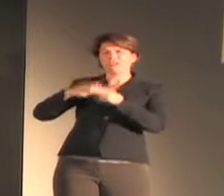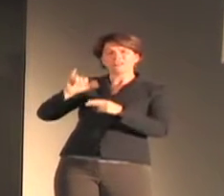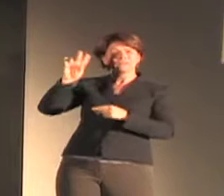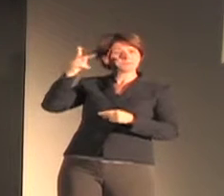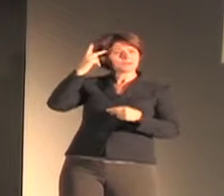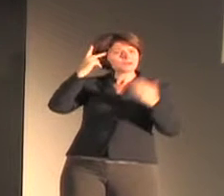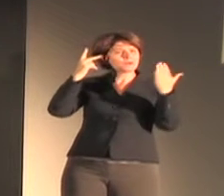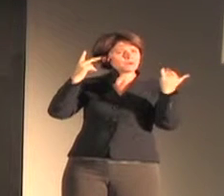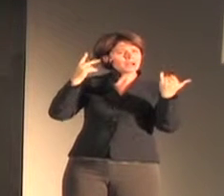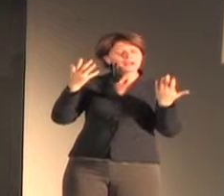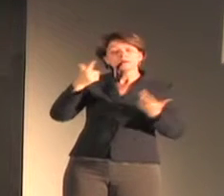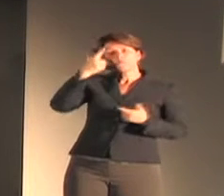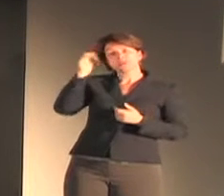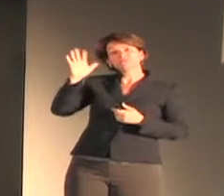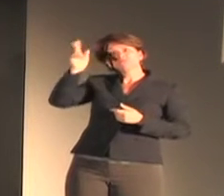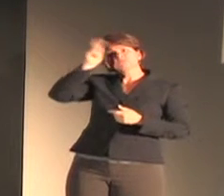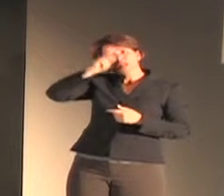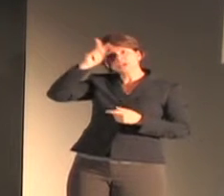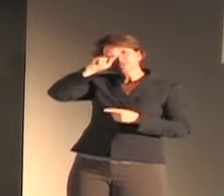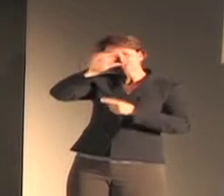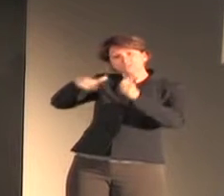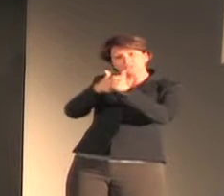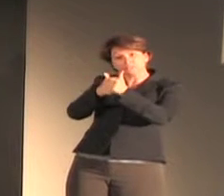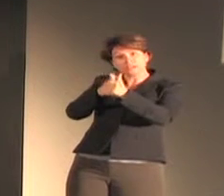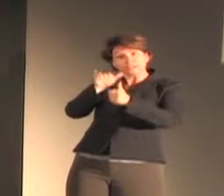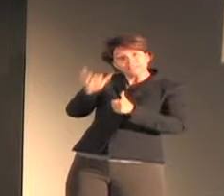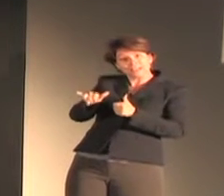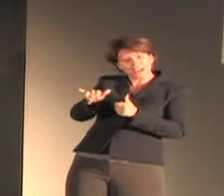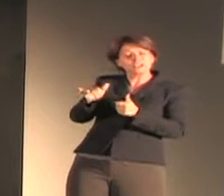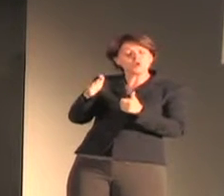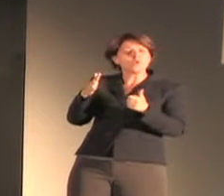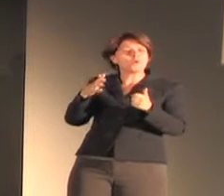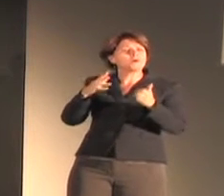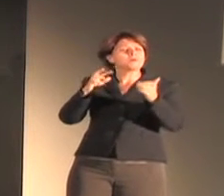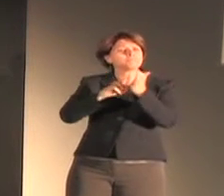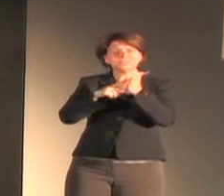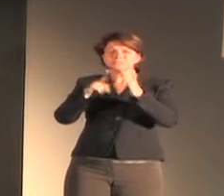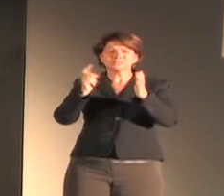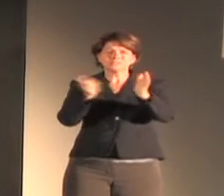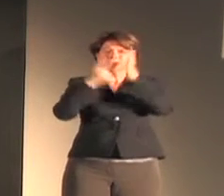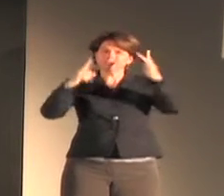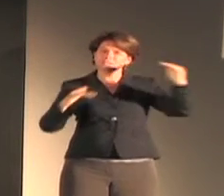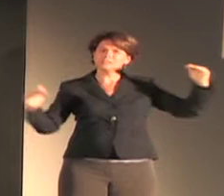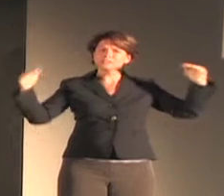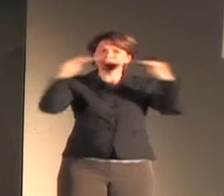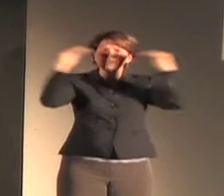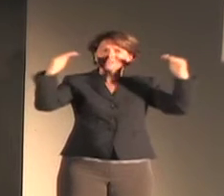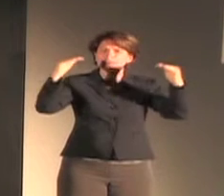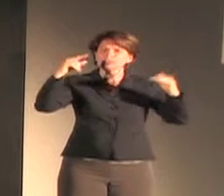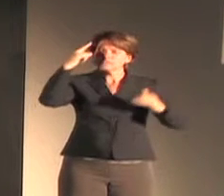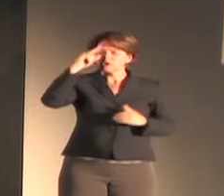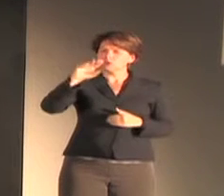foundation that demands recognition and equality for those minority and emerging languages.